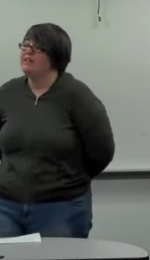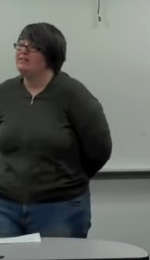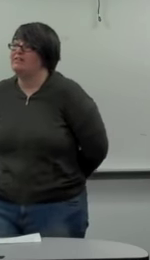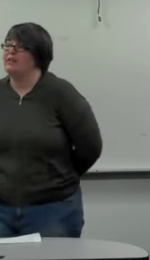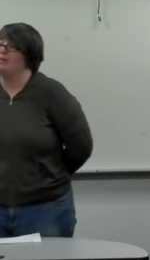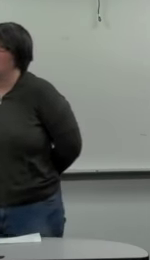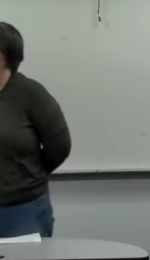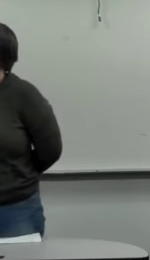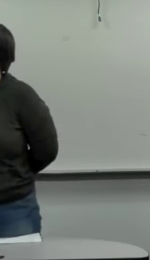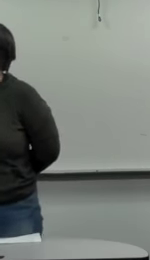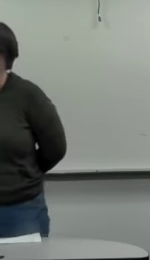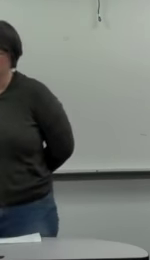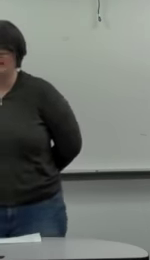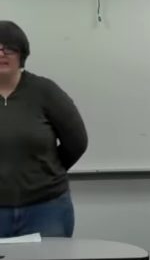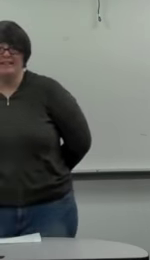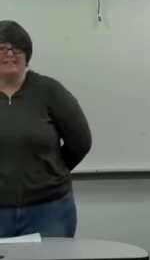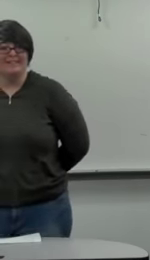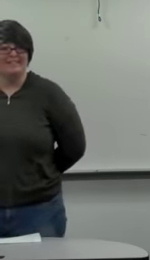least, frenemies.